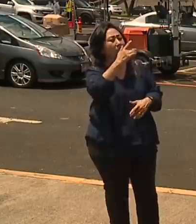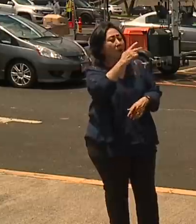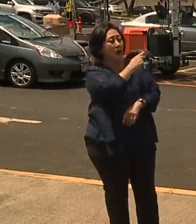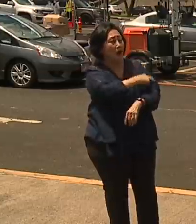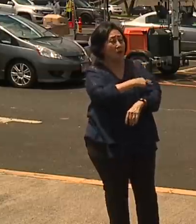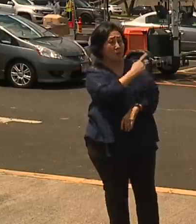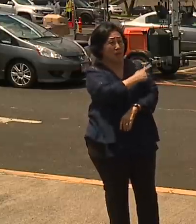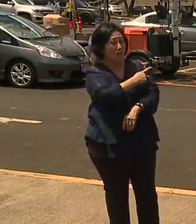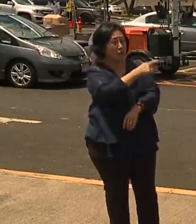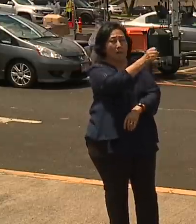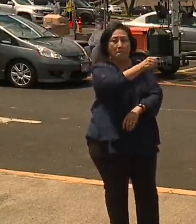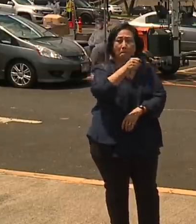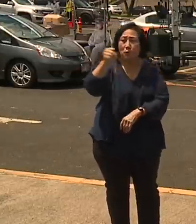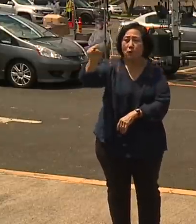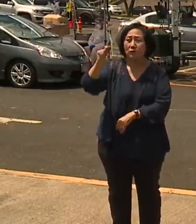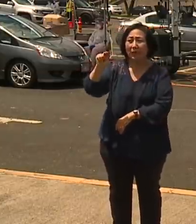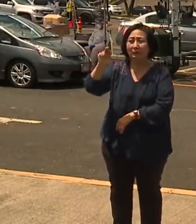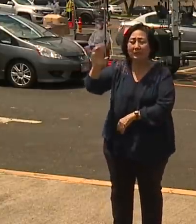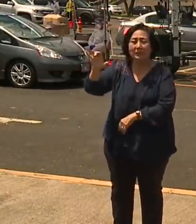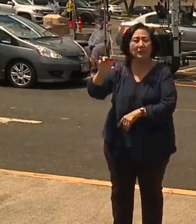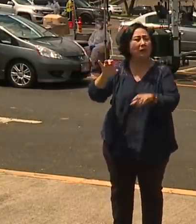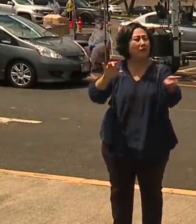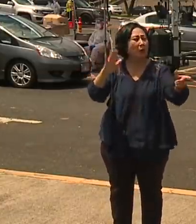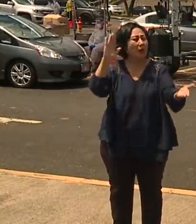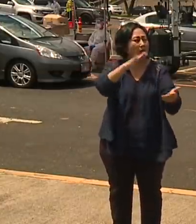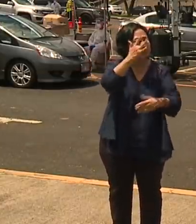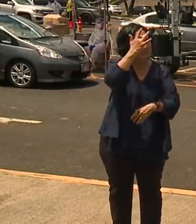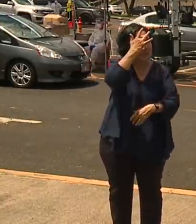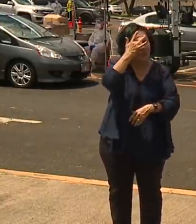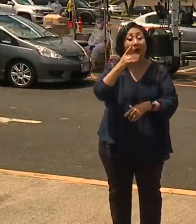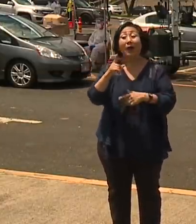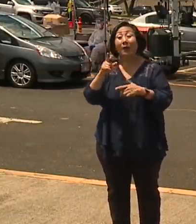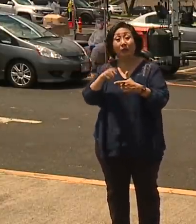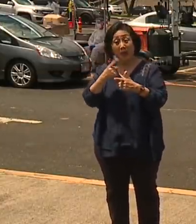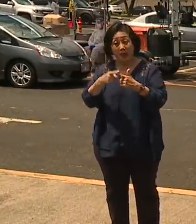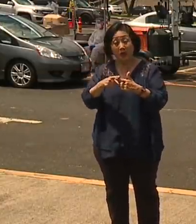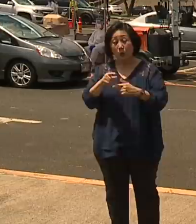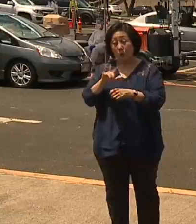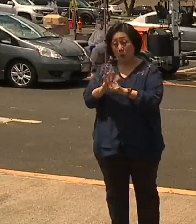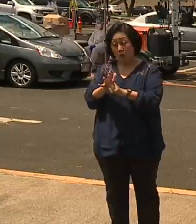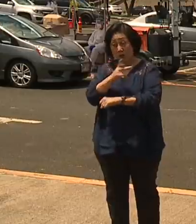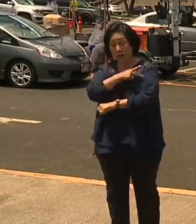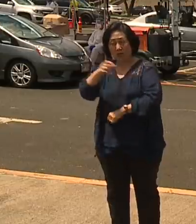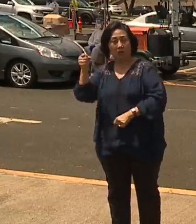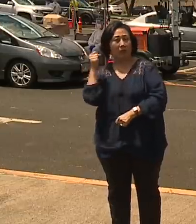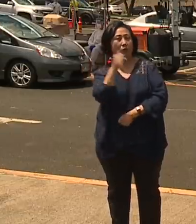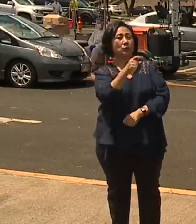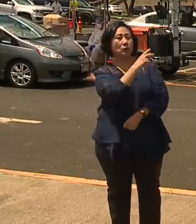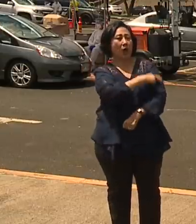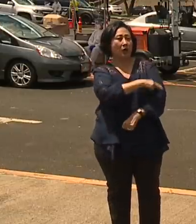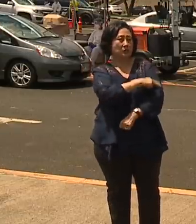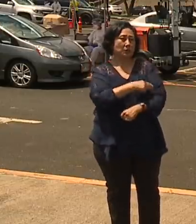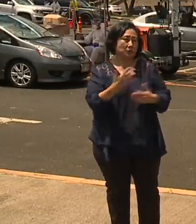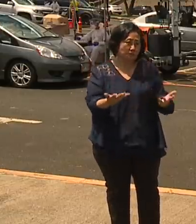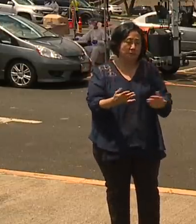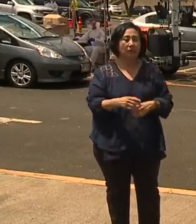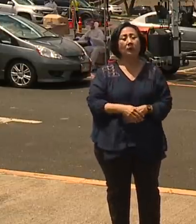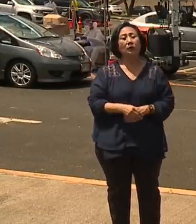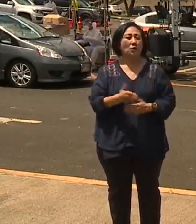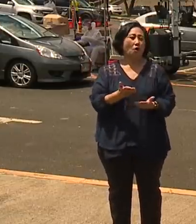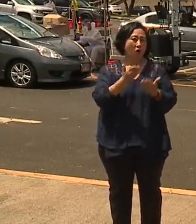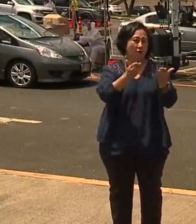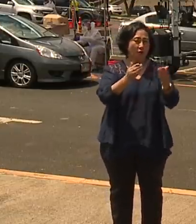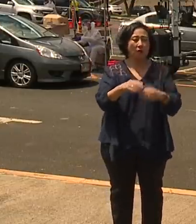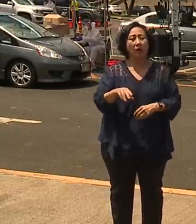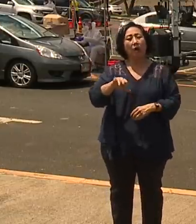relocated there and not really sick and open up rooms in the hospital for those who are COVID-19 positive. The other thing